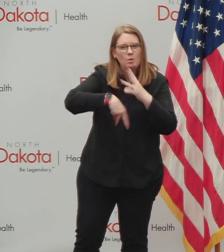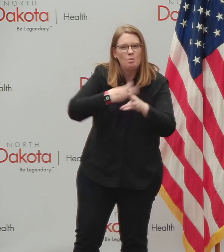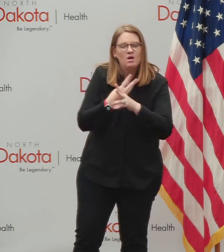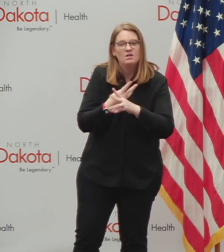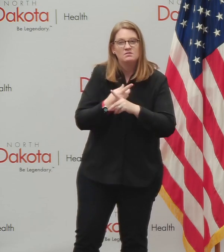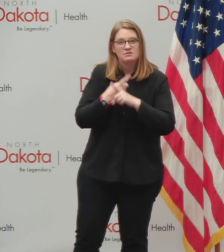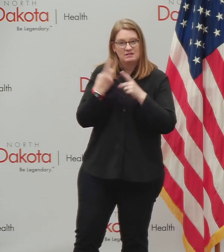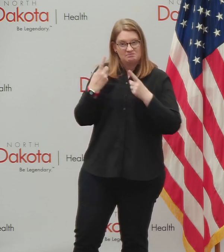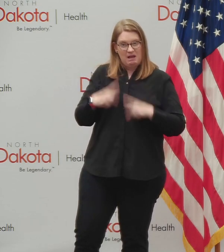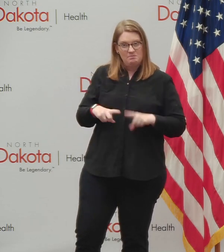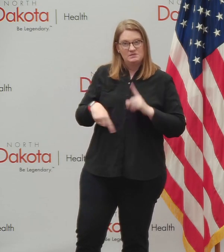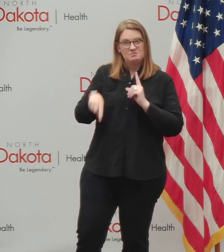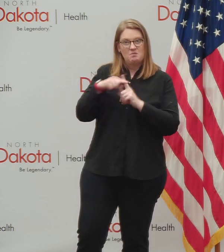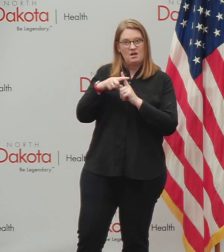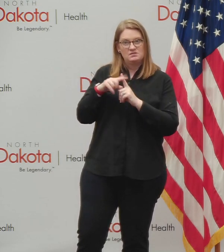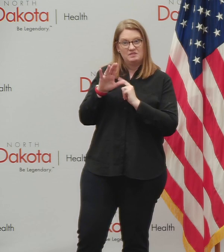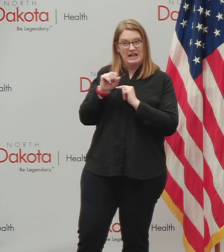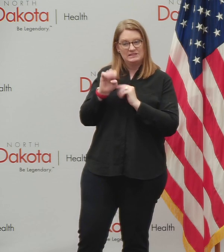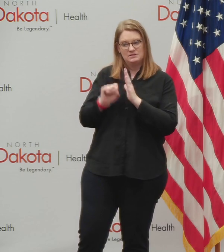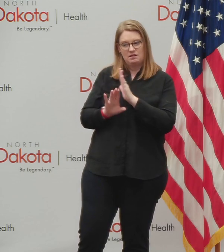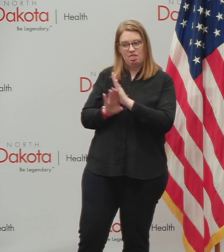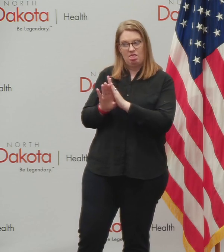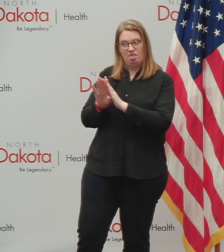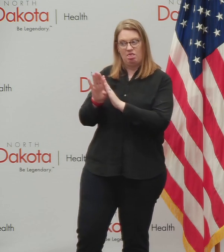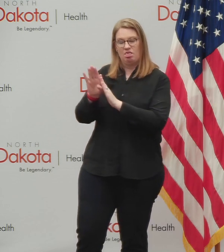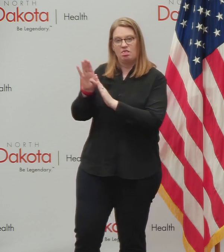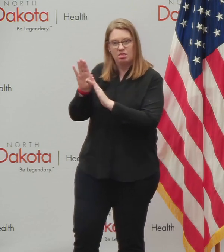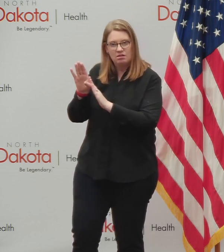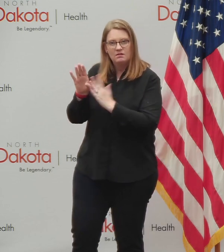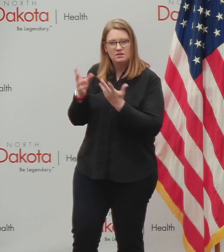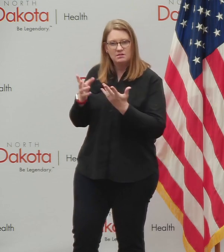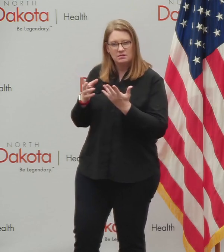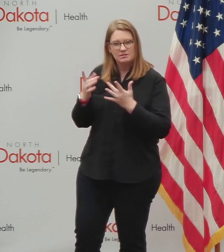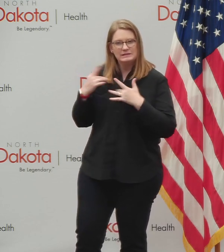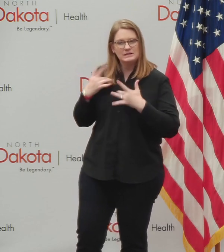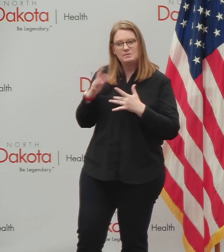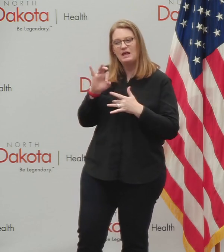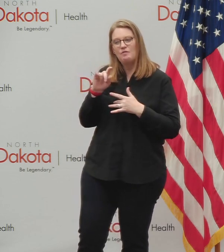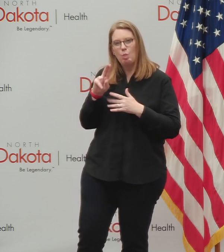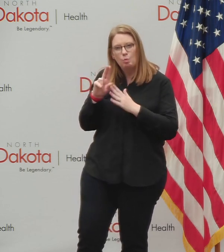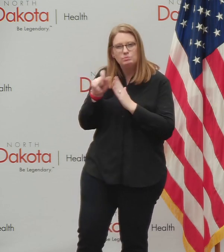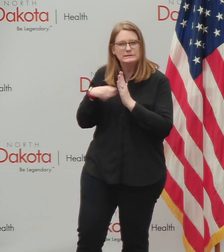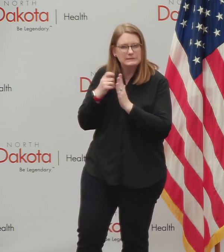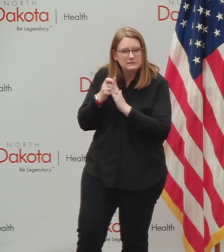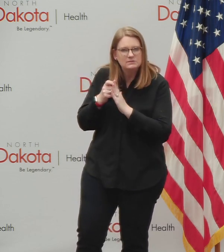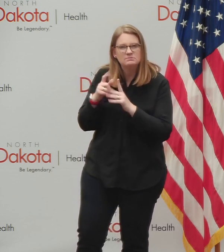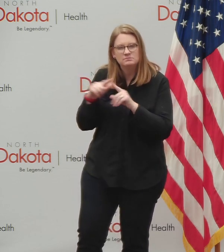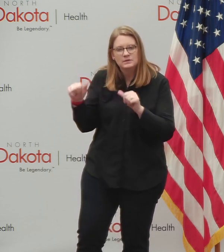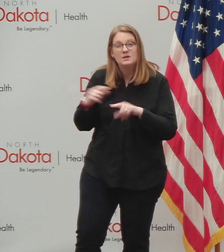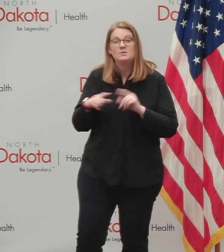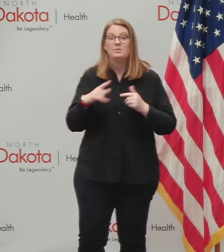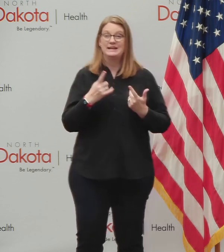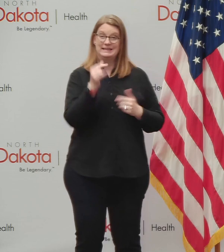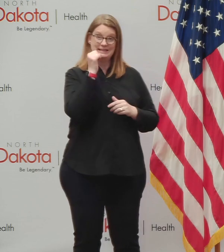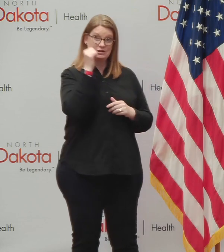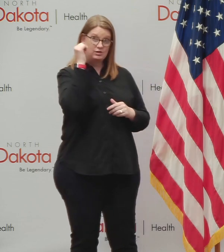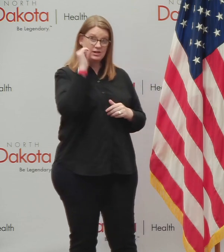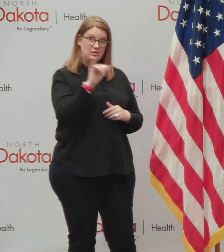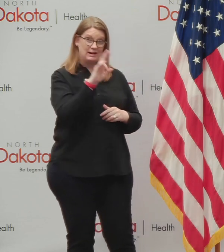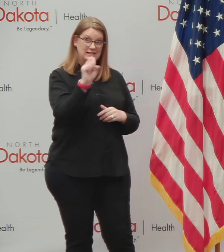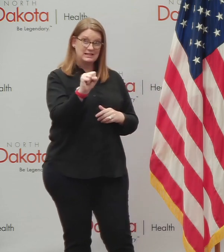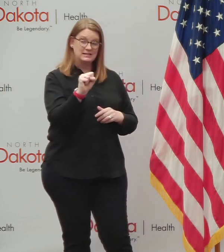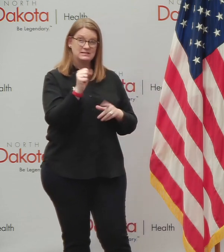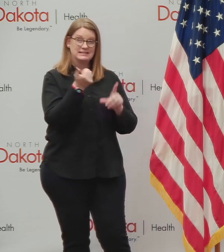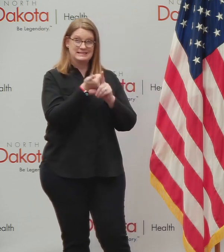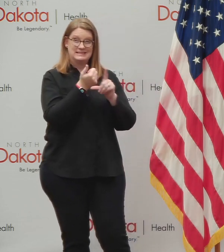cases as we head into the winter, the traditional flu season. And yesterday, the United States alone, for the first